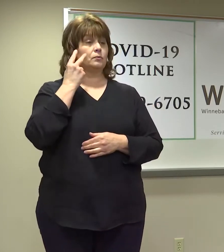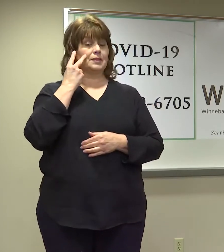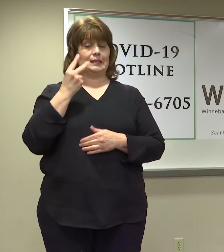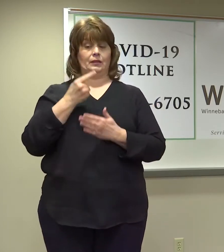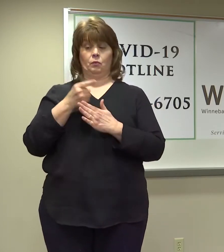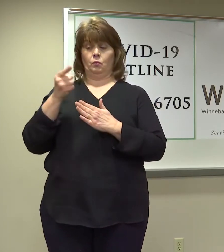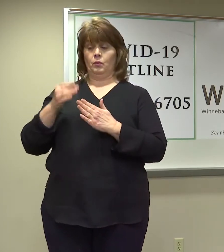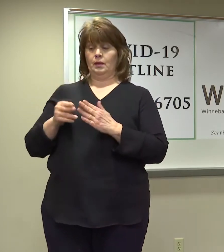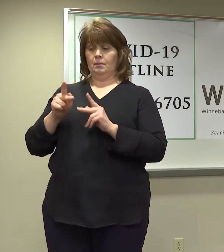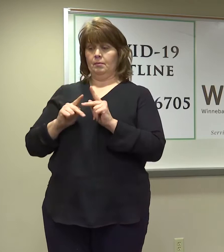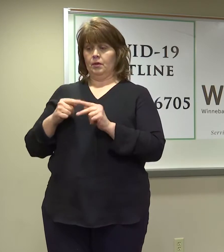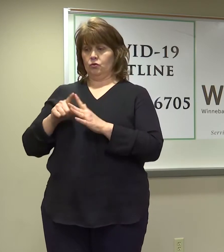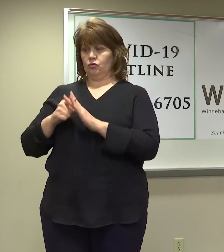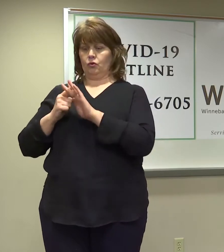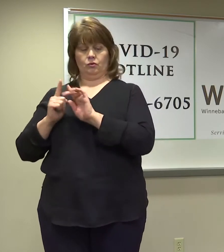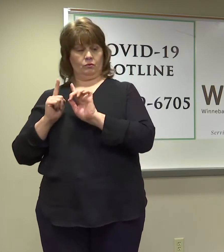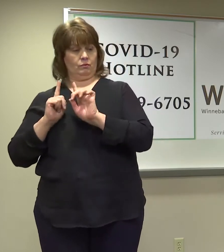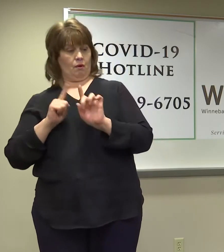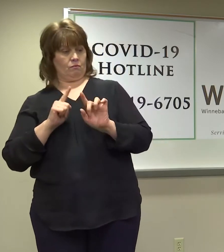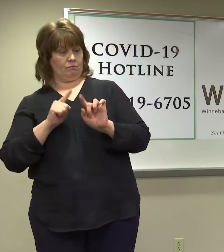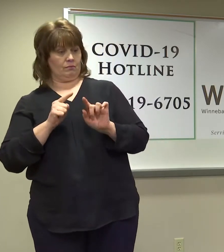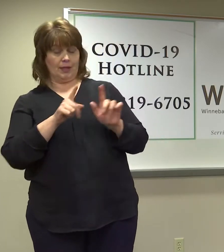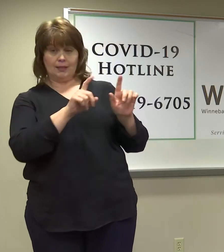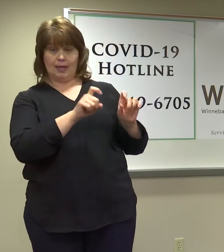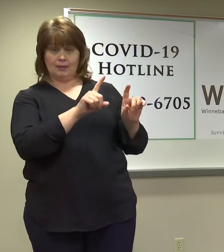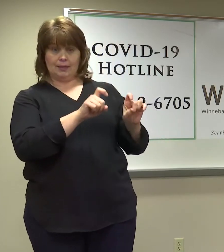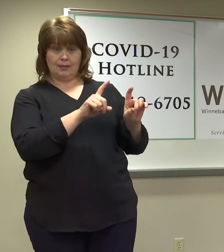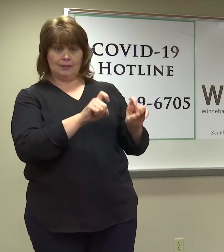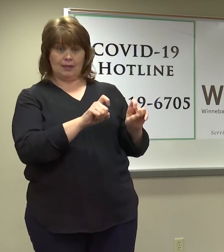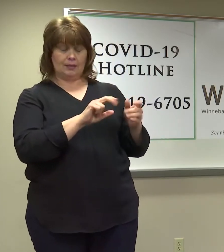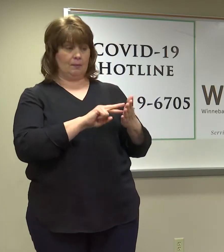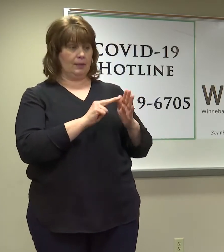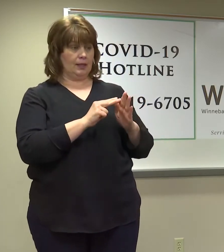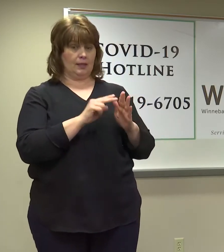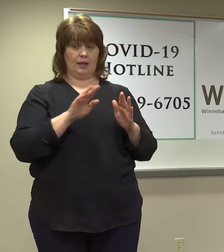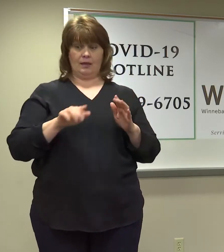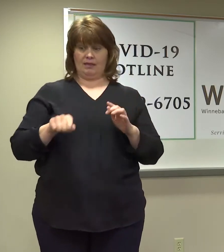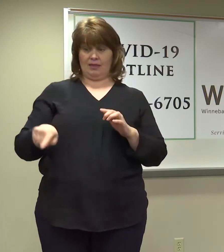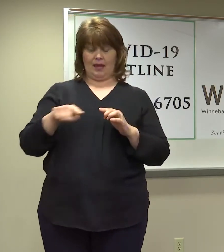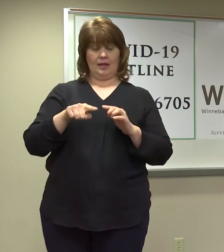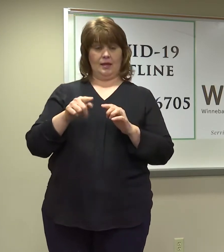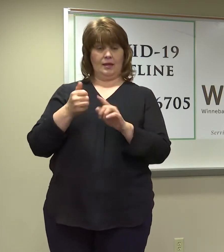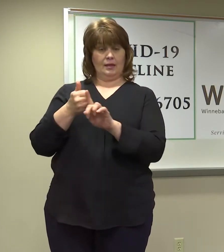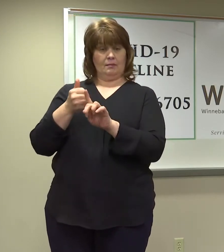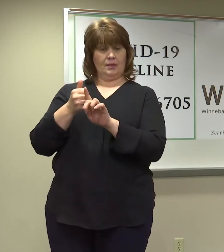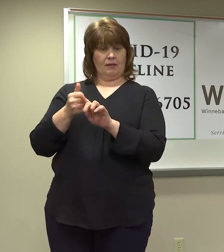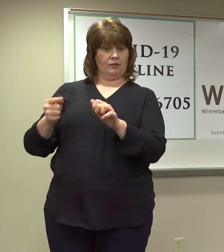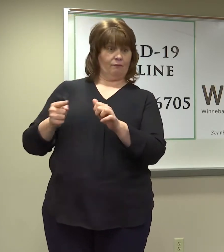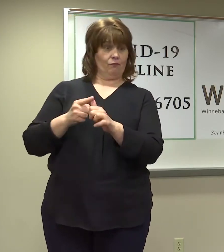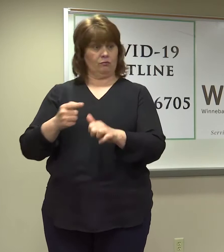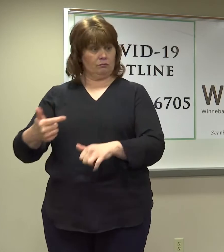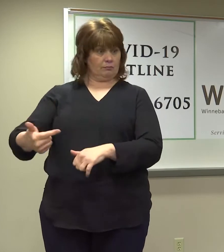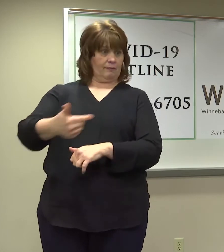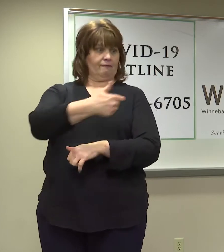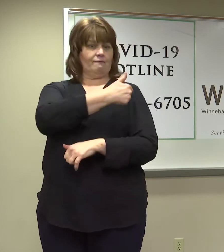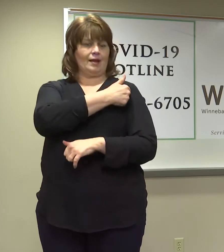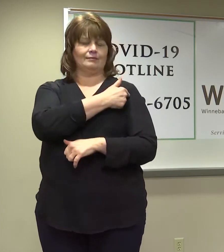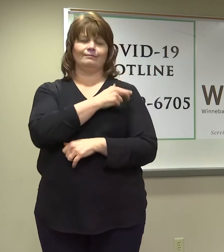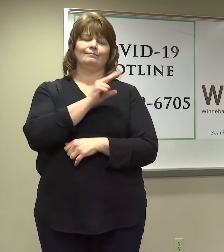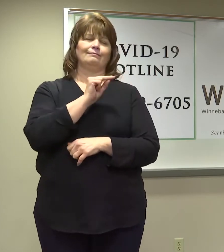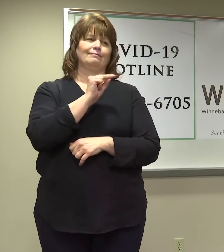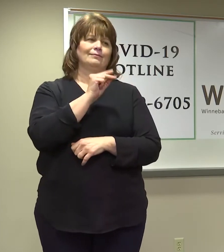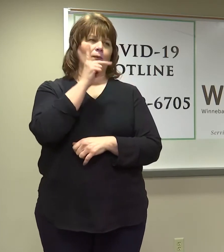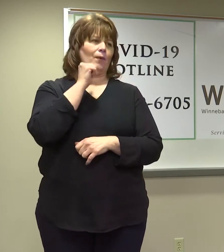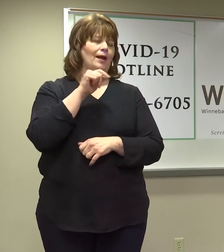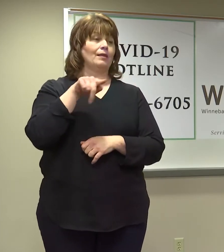the weekend and started does not mean that they get in front of the line for vaccination, because the phases are very important to